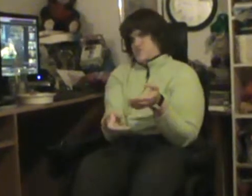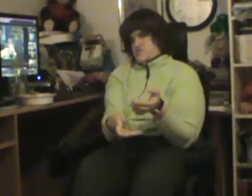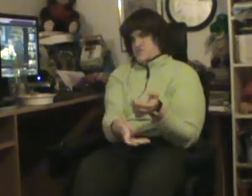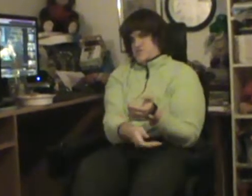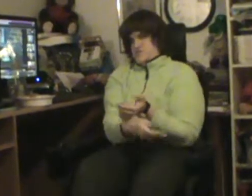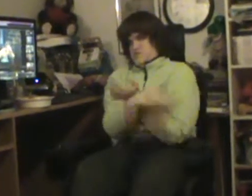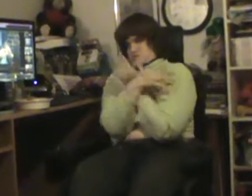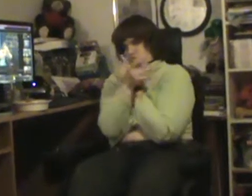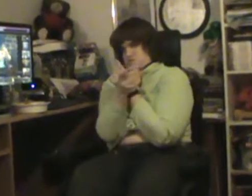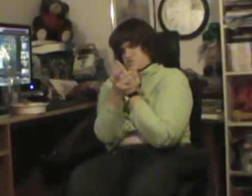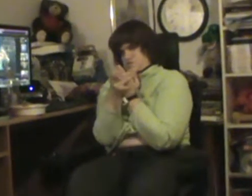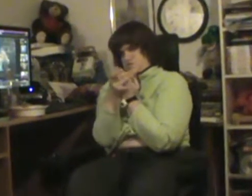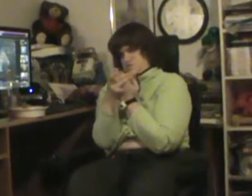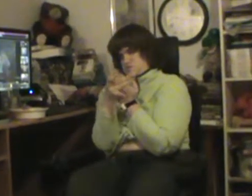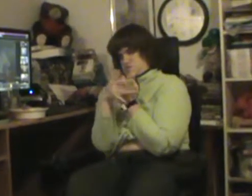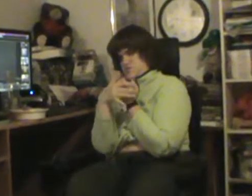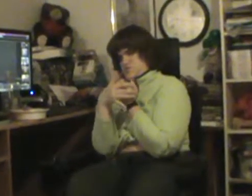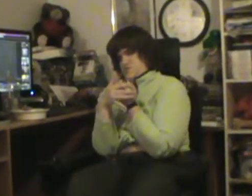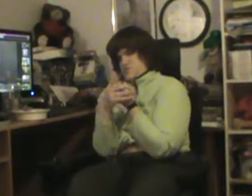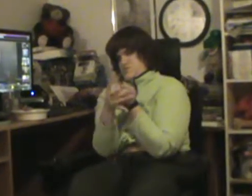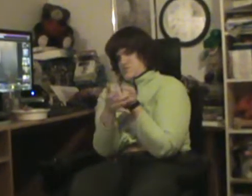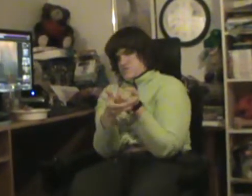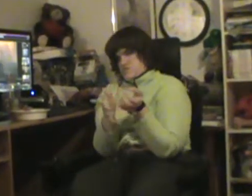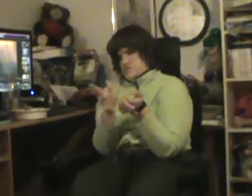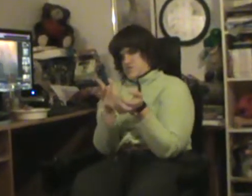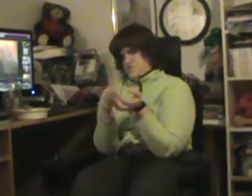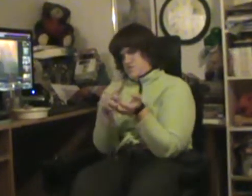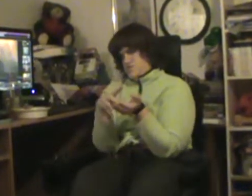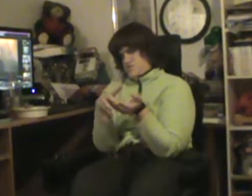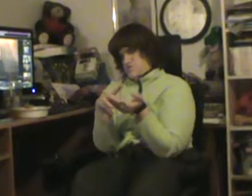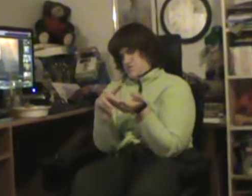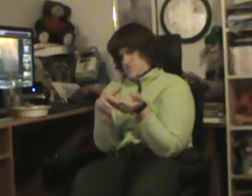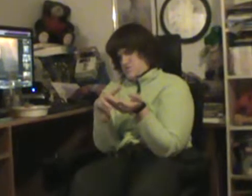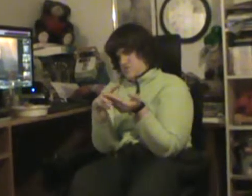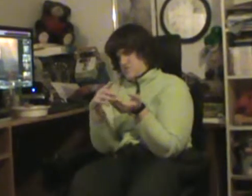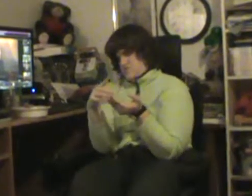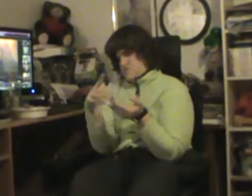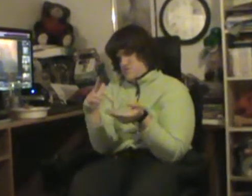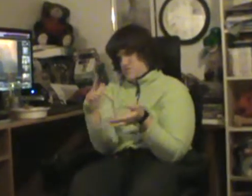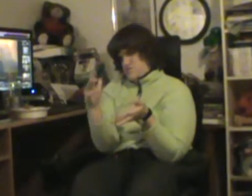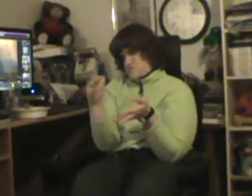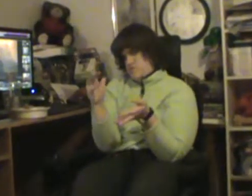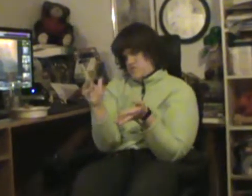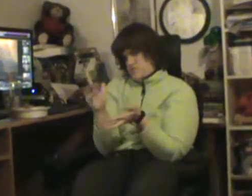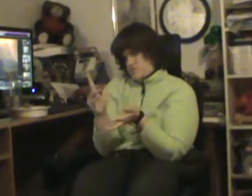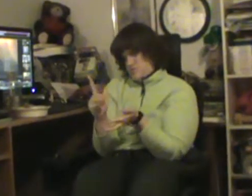no fear. I might not know what to do,